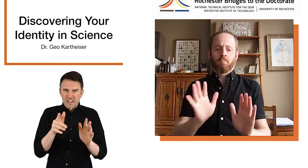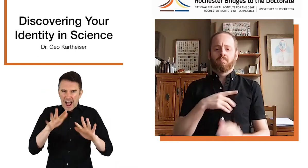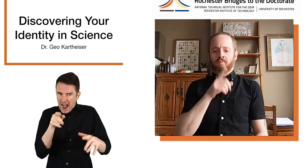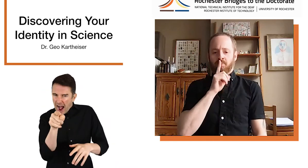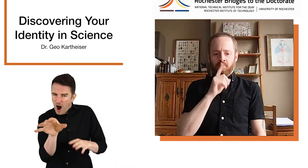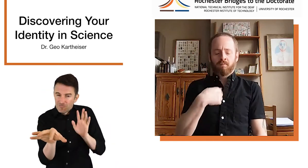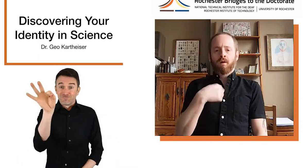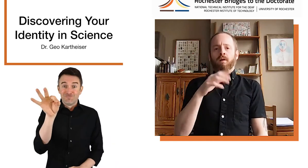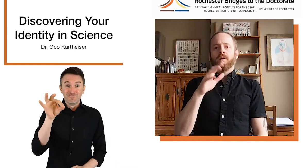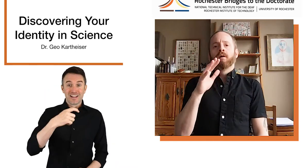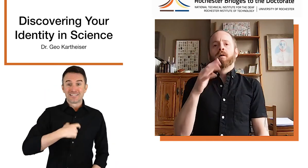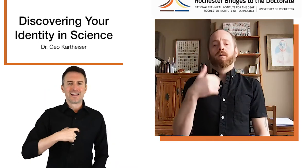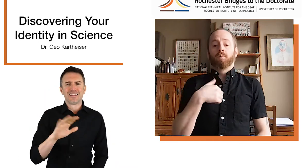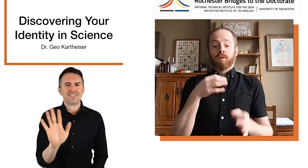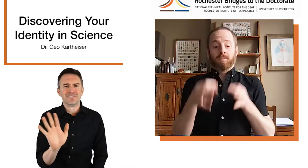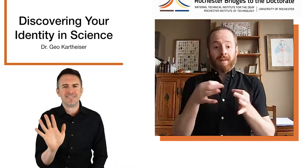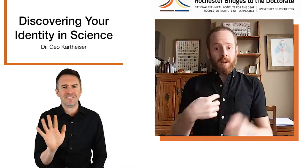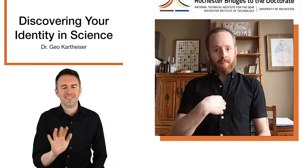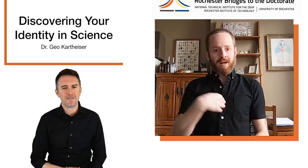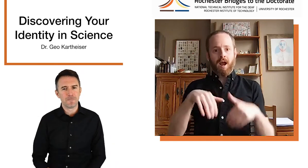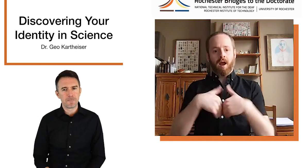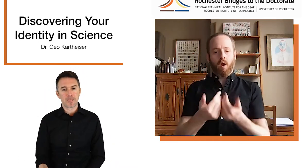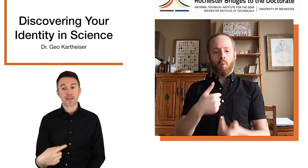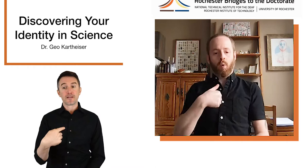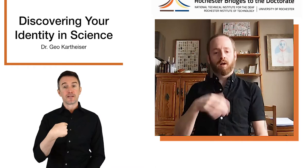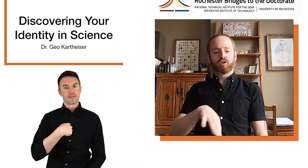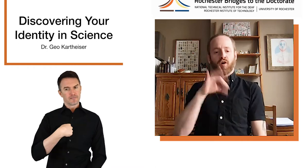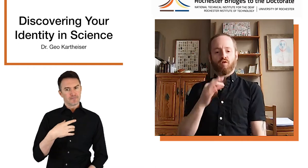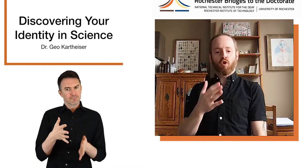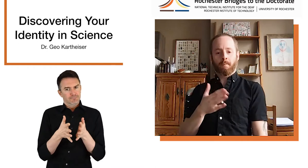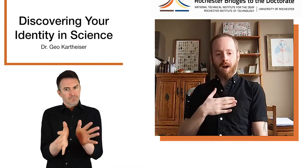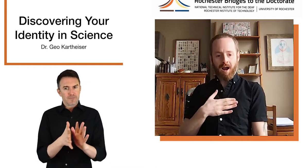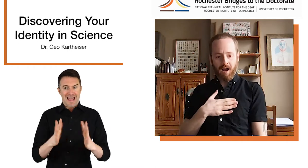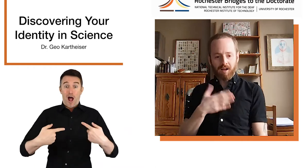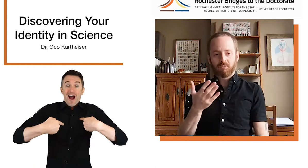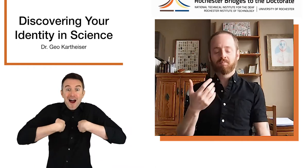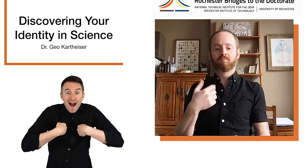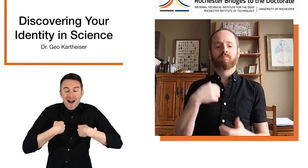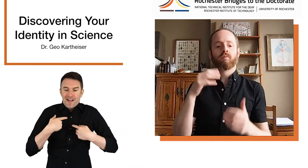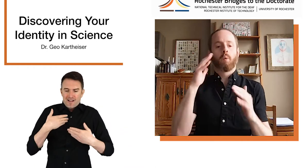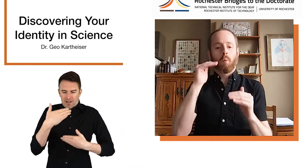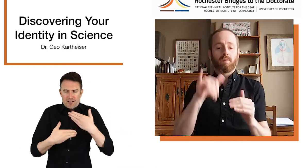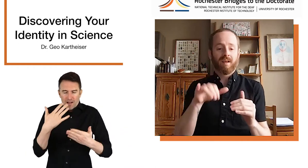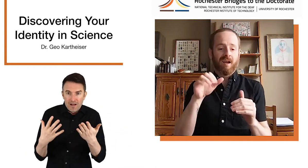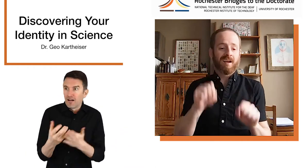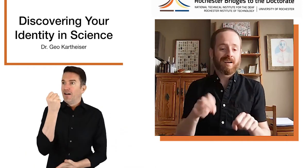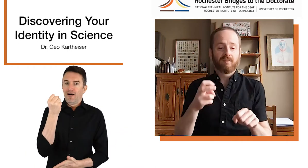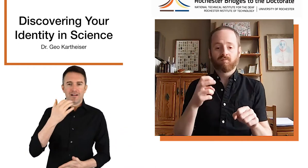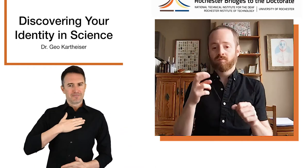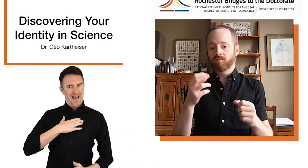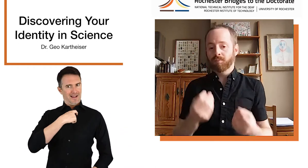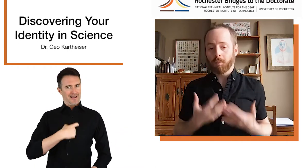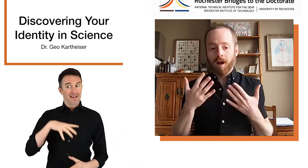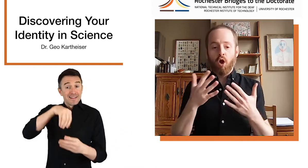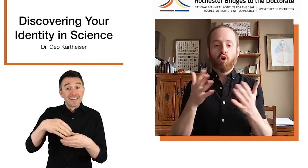discover your identity, but I'm going to explain how I discovered my identity in science.